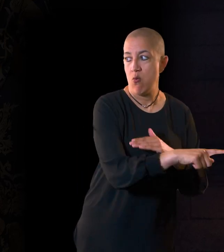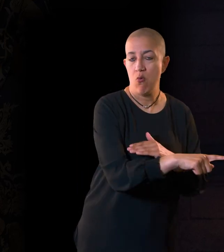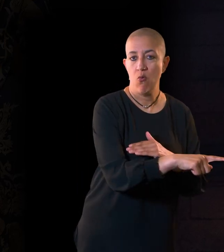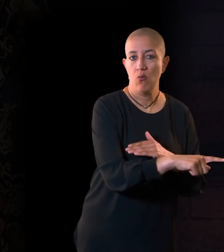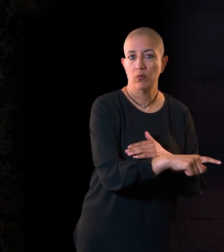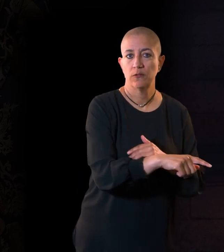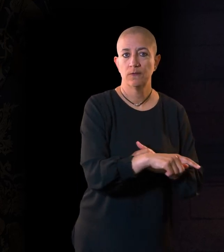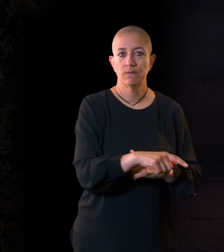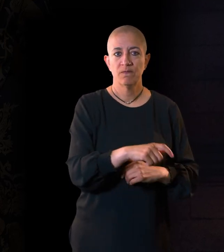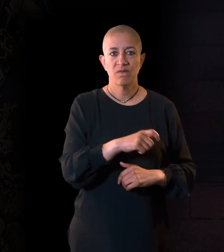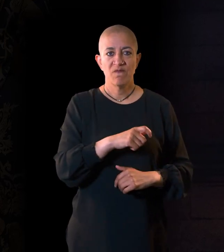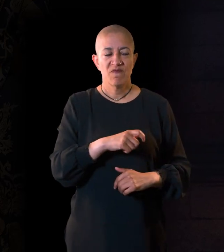Because Buckingham won't help,